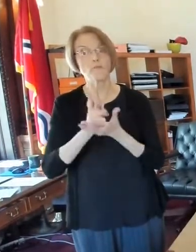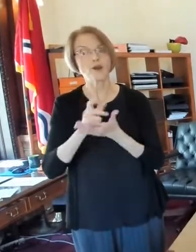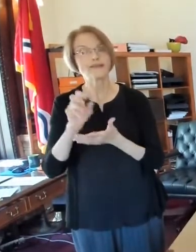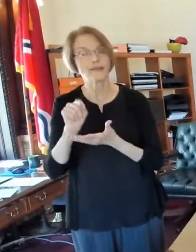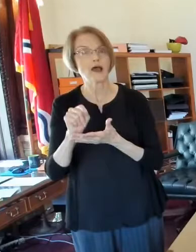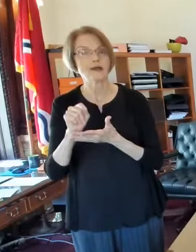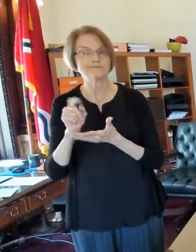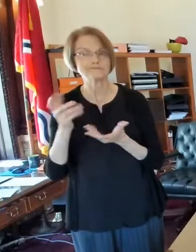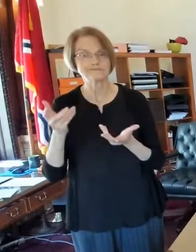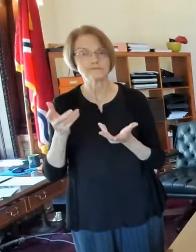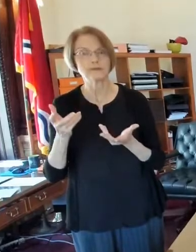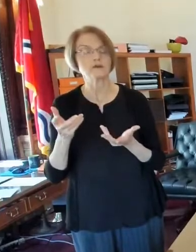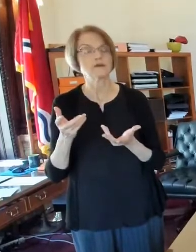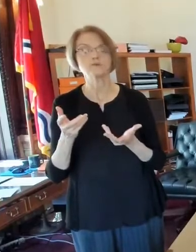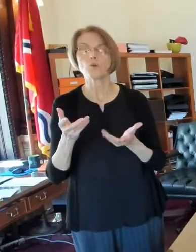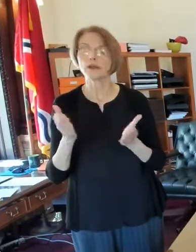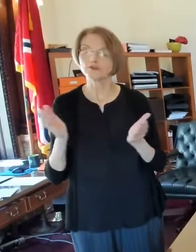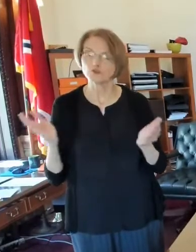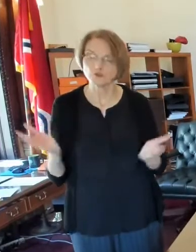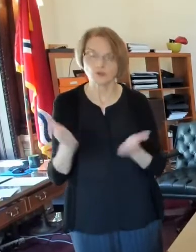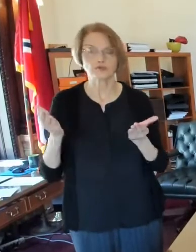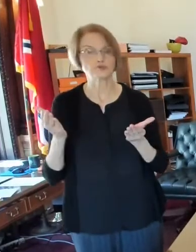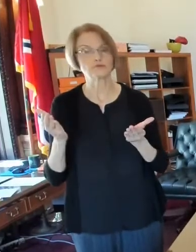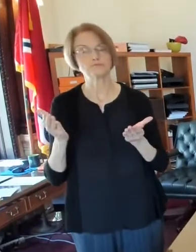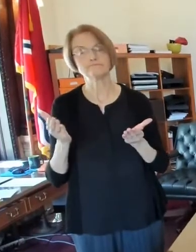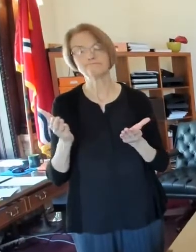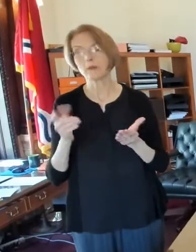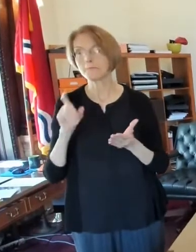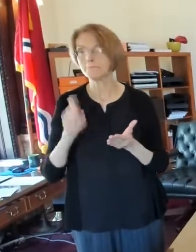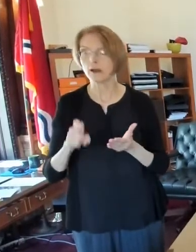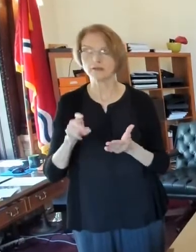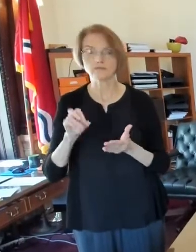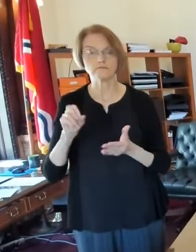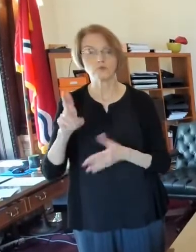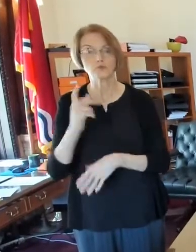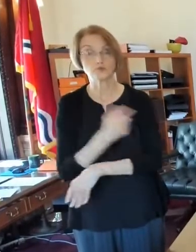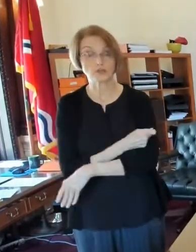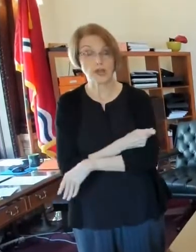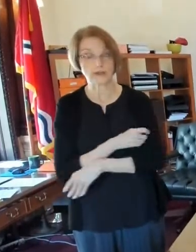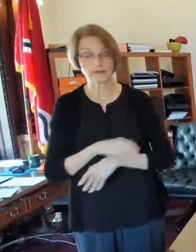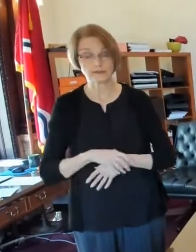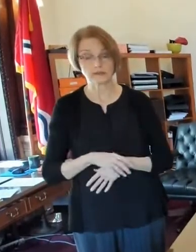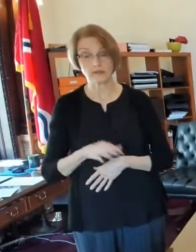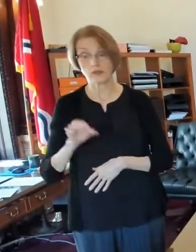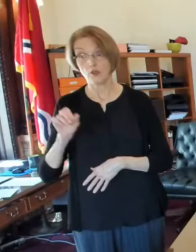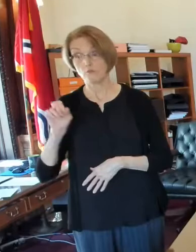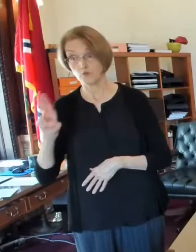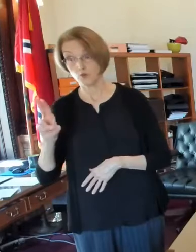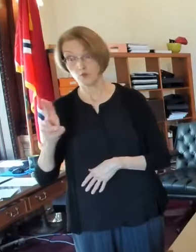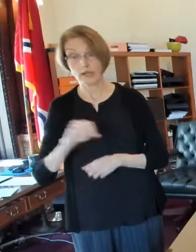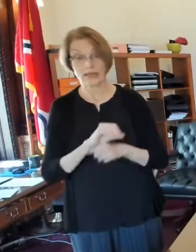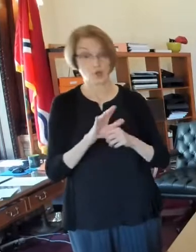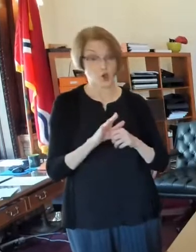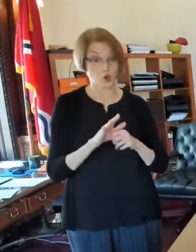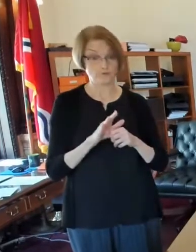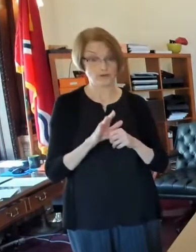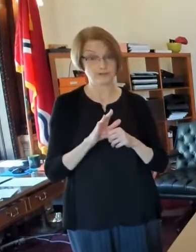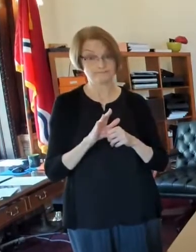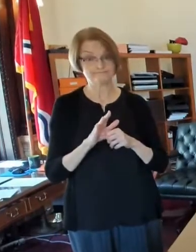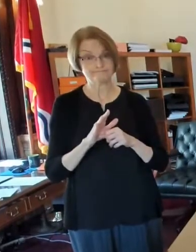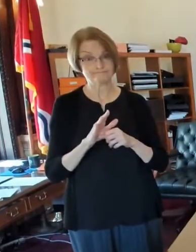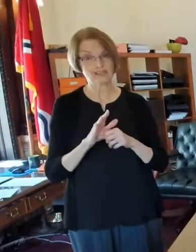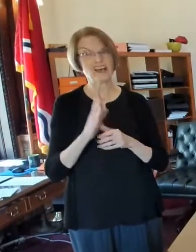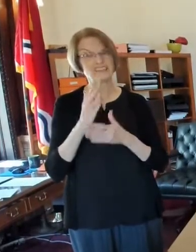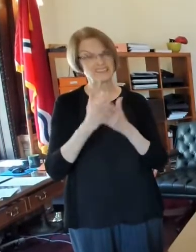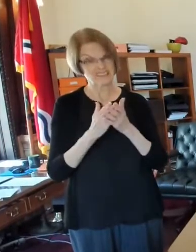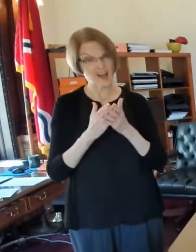So you gotta get your flu shot. The symptoms, as I understand it for the flu and for COVID, some of them